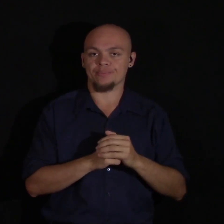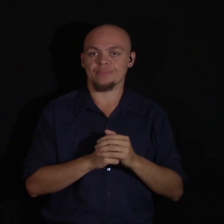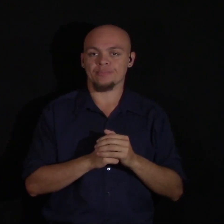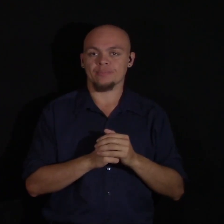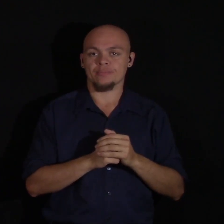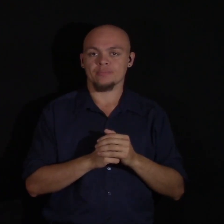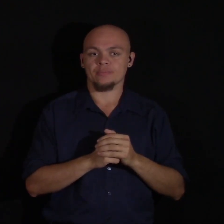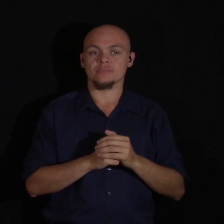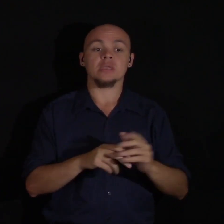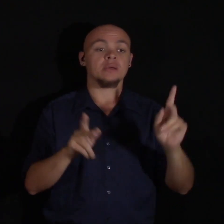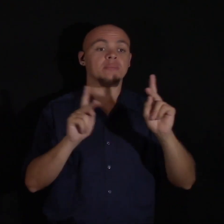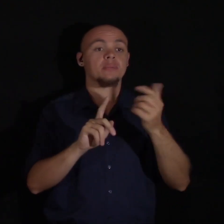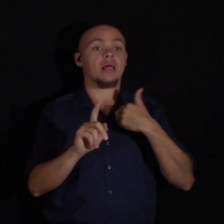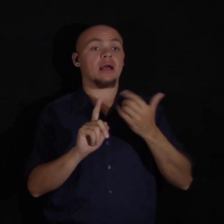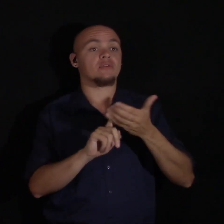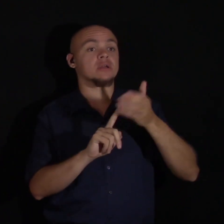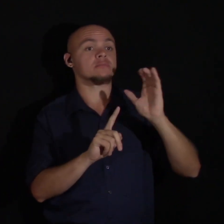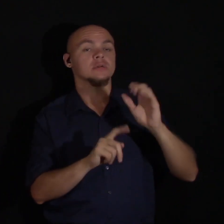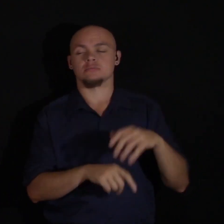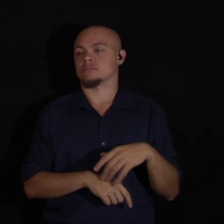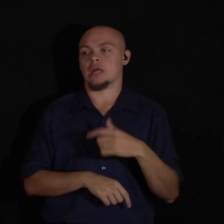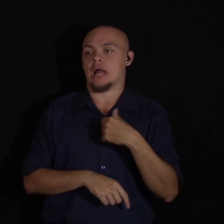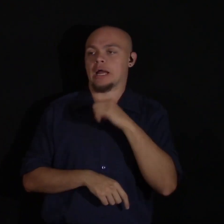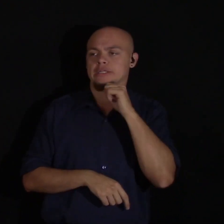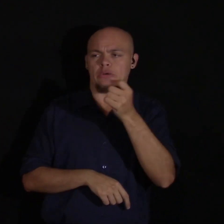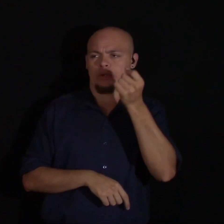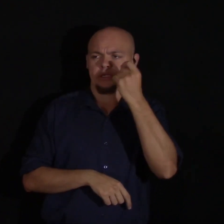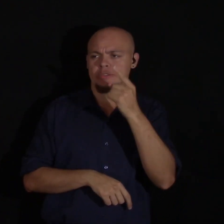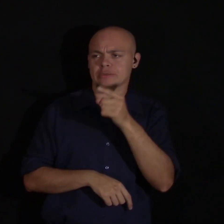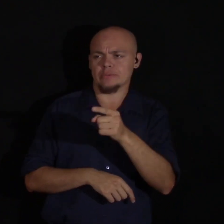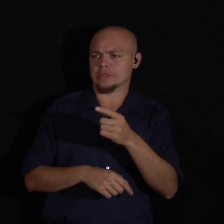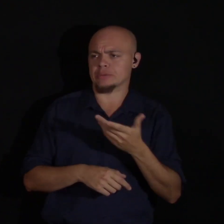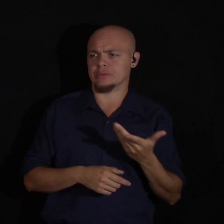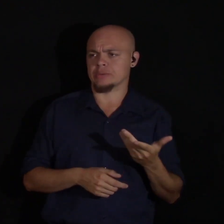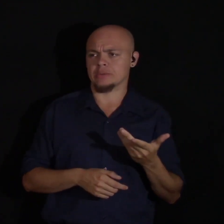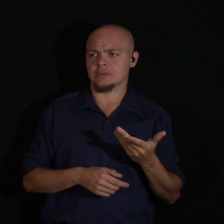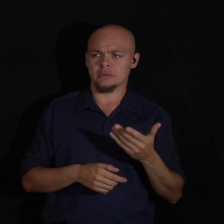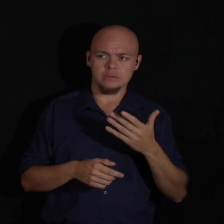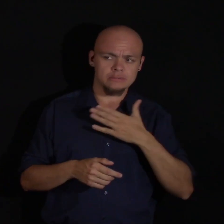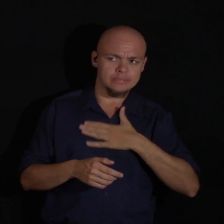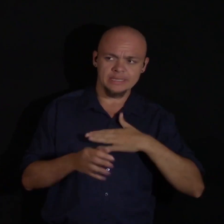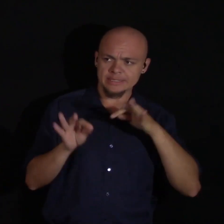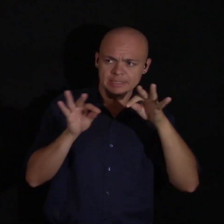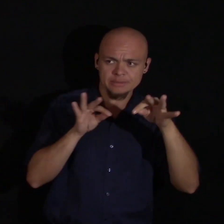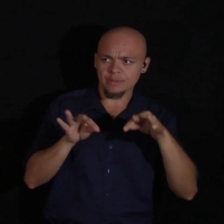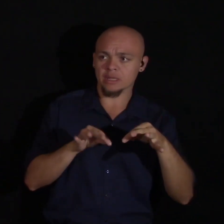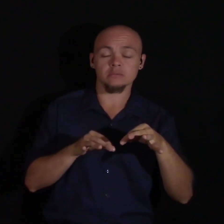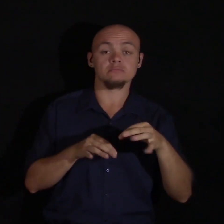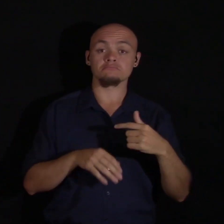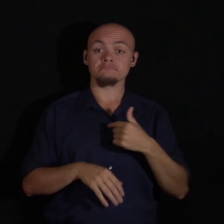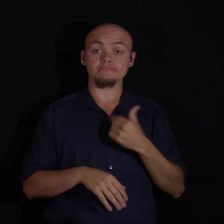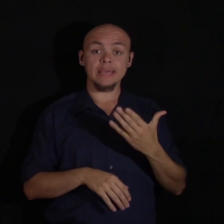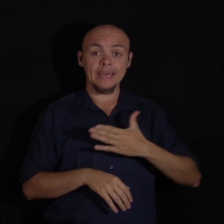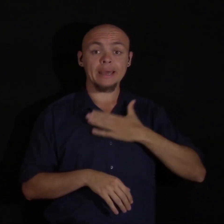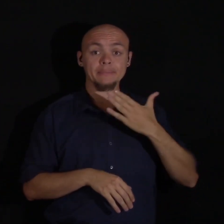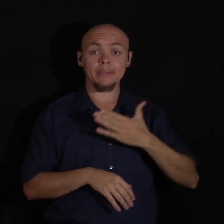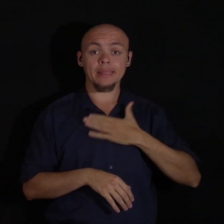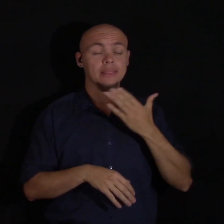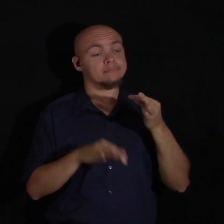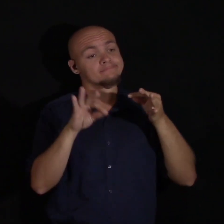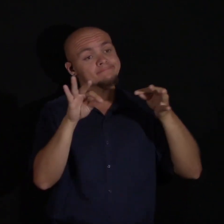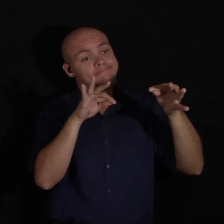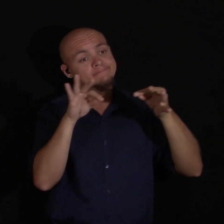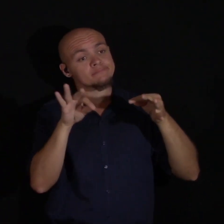who have turned around and said, I don't understand what you're talking about. Please explain to me. I'll happily